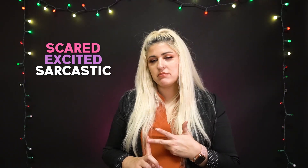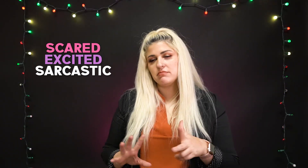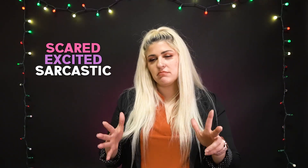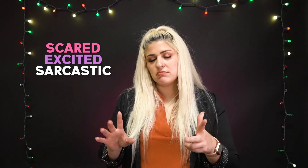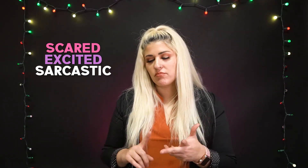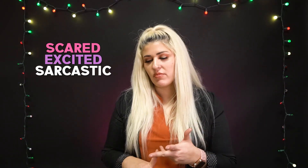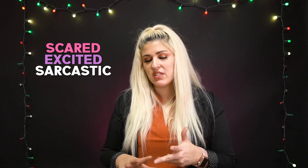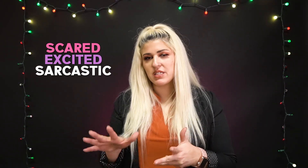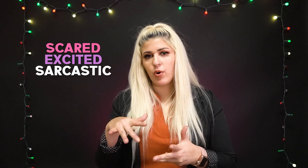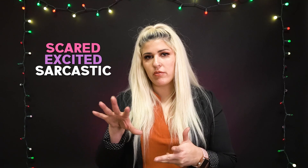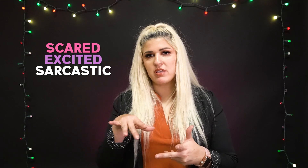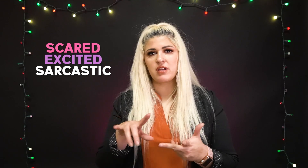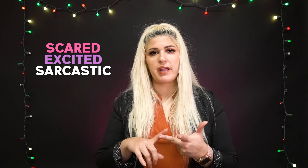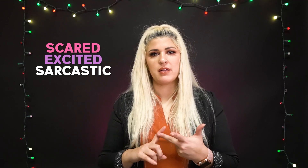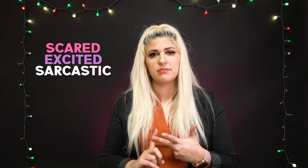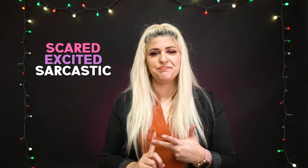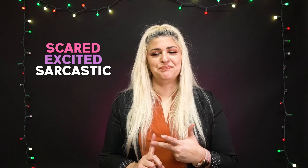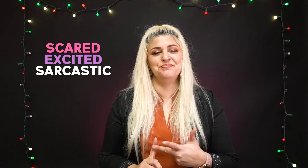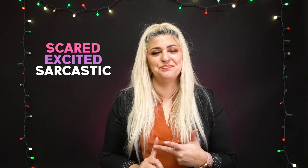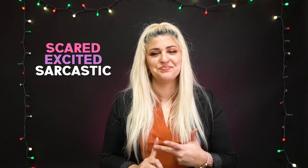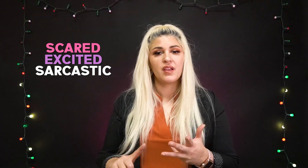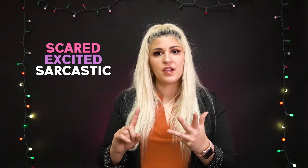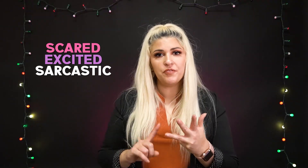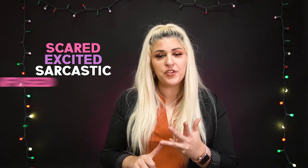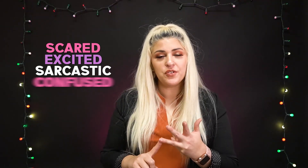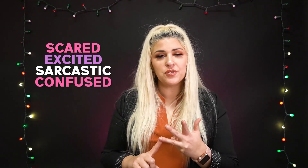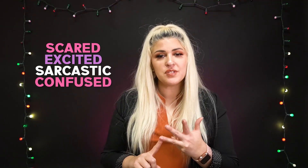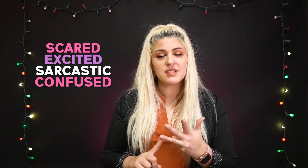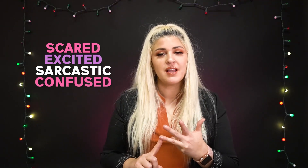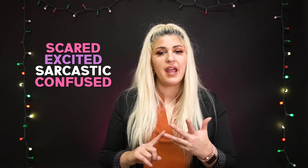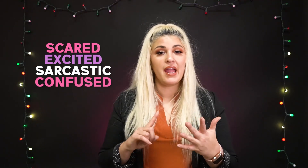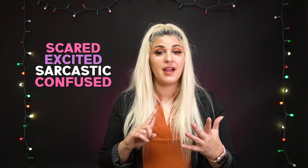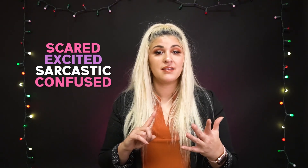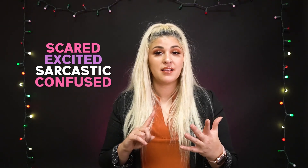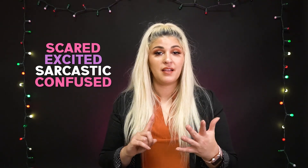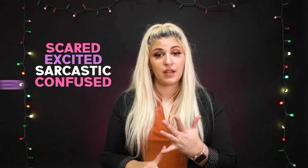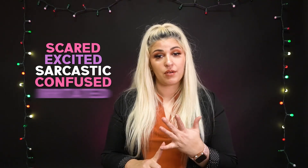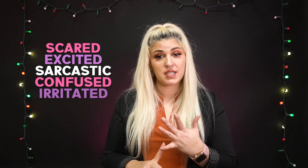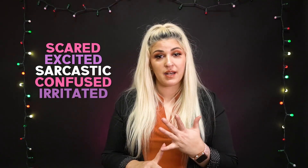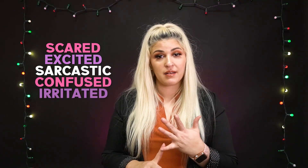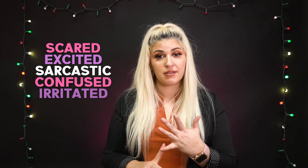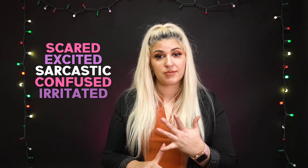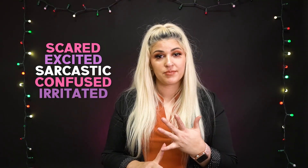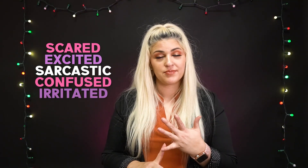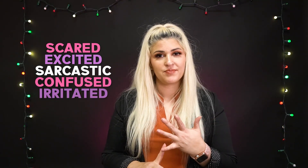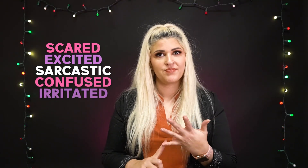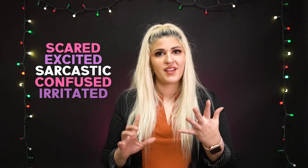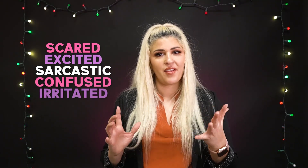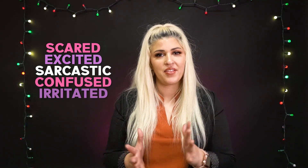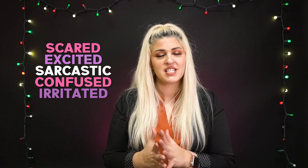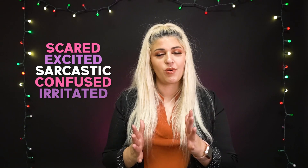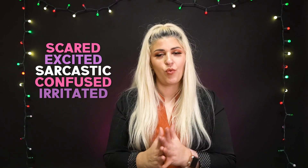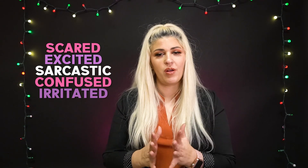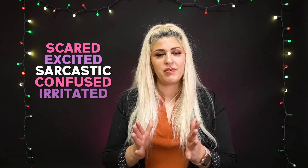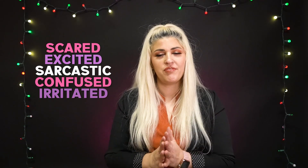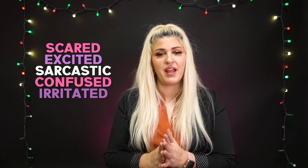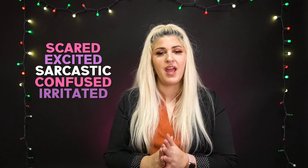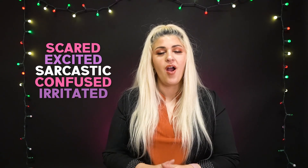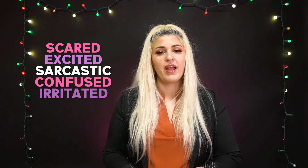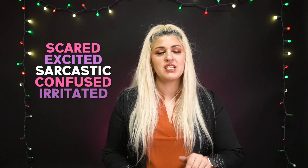somewhere around sarcasm confused and irritated this will be fun okay